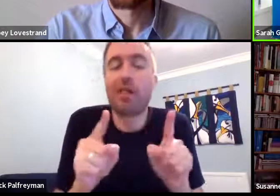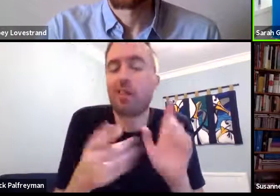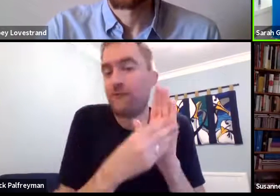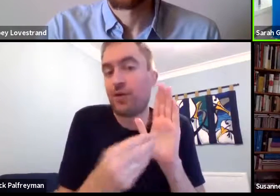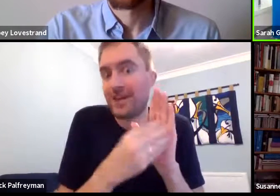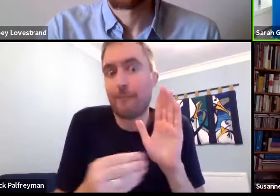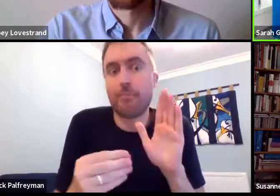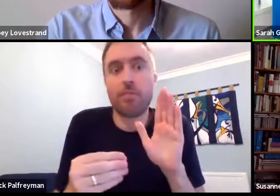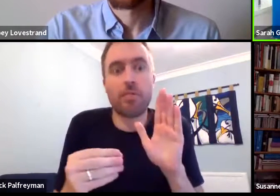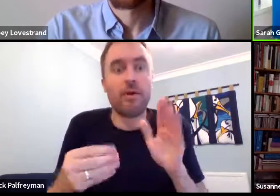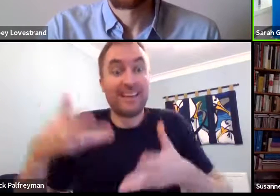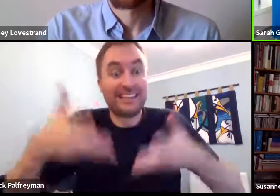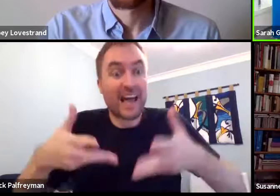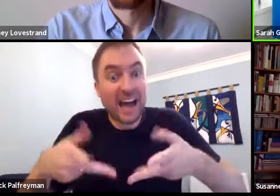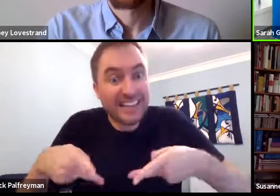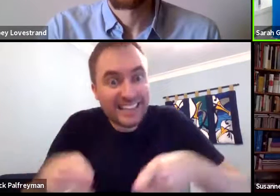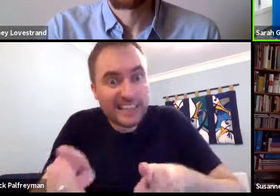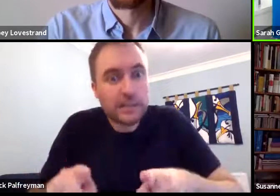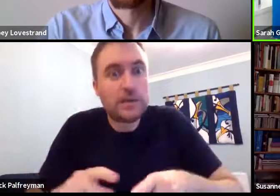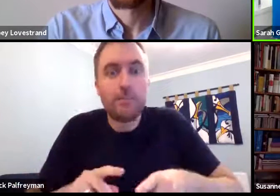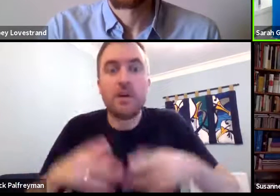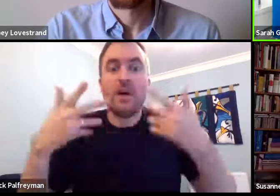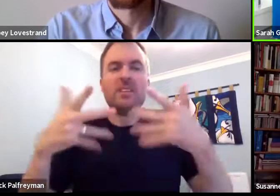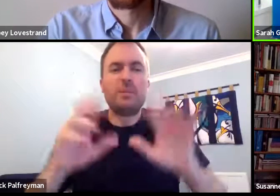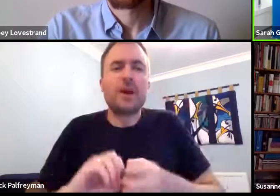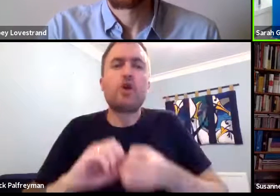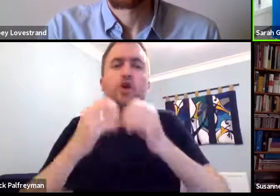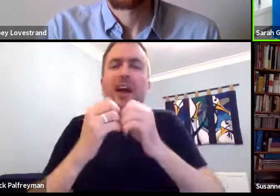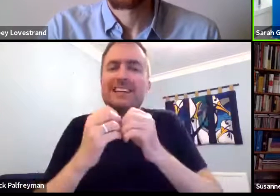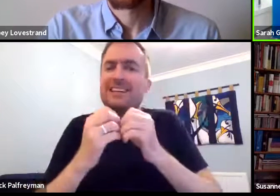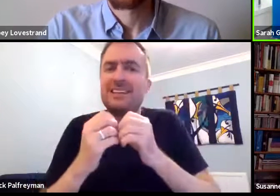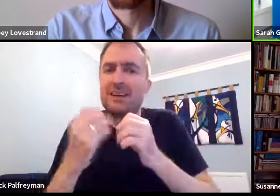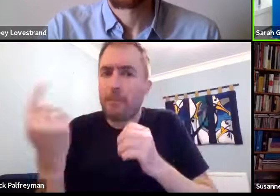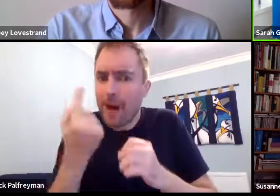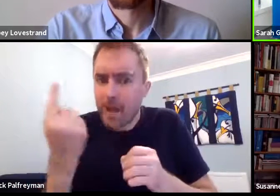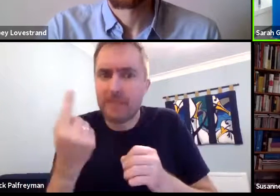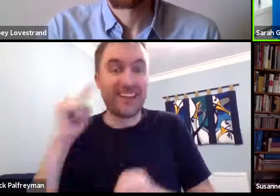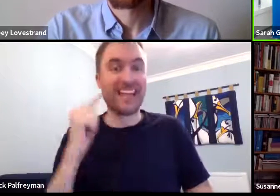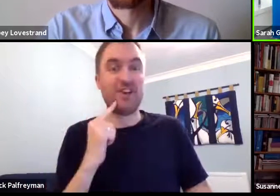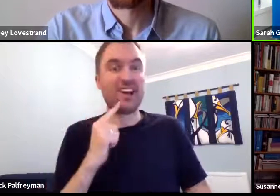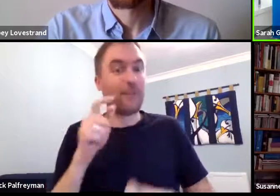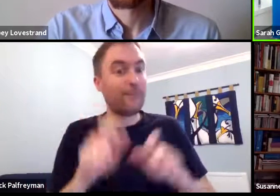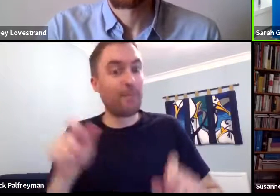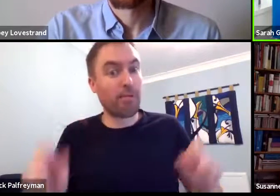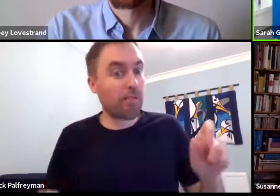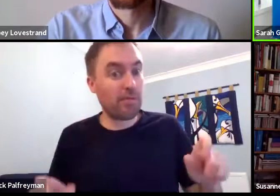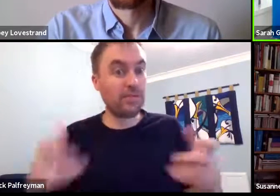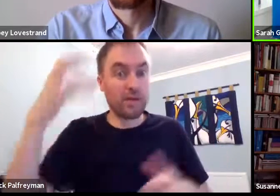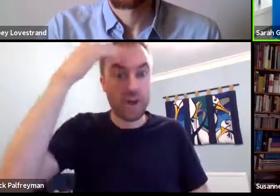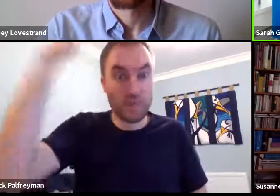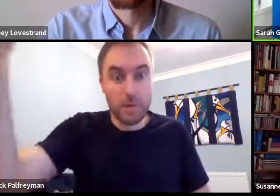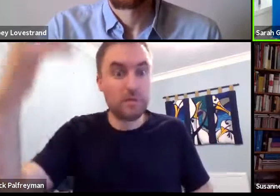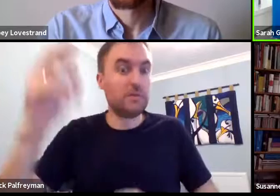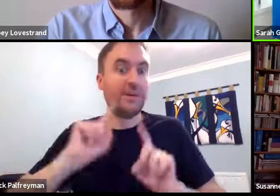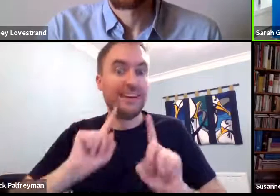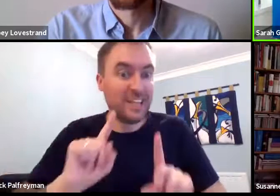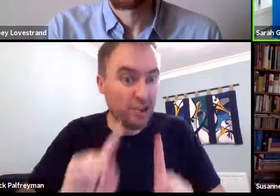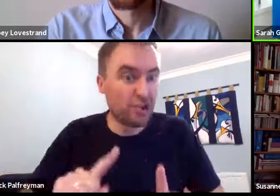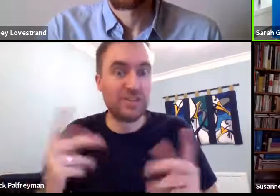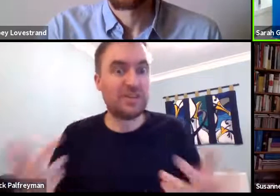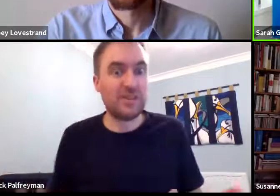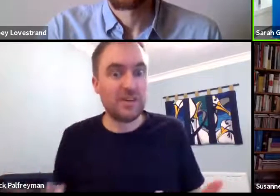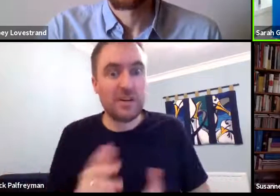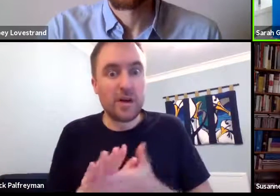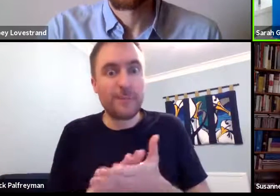So there are others as well, other signing systems that have been created by hearing people,